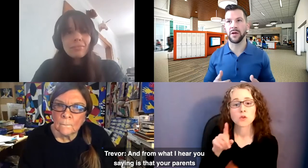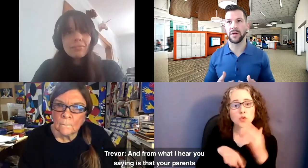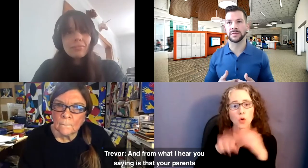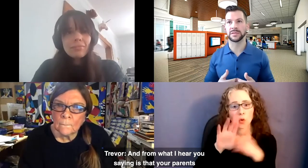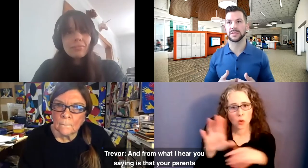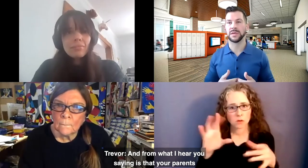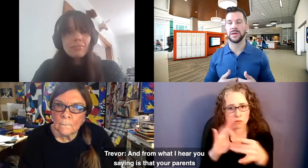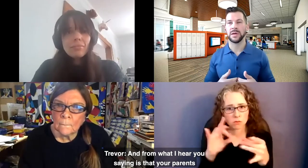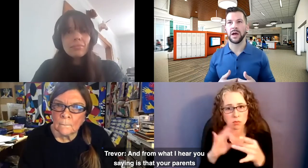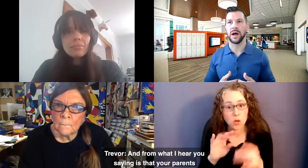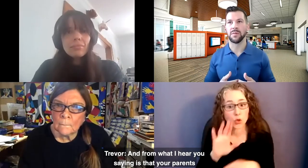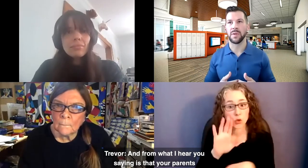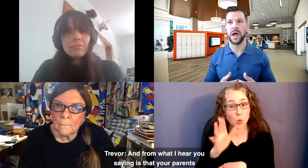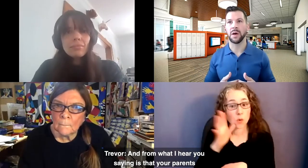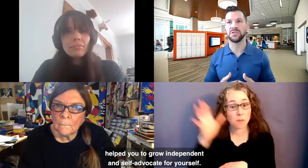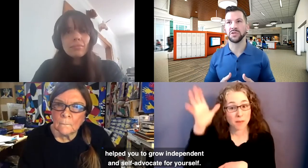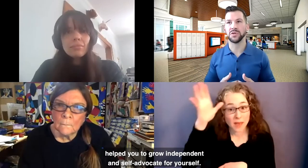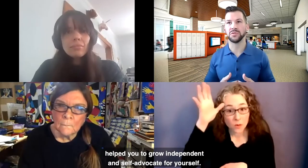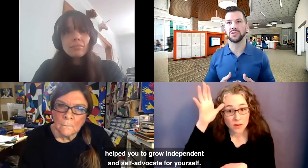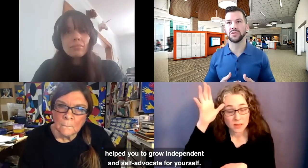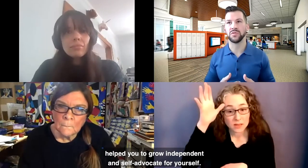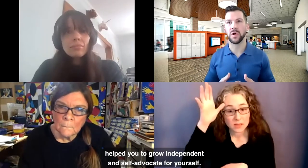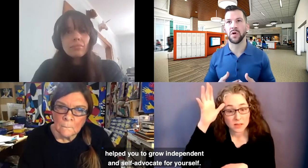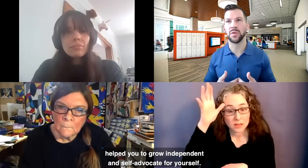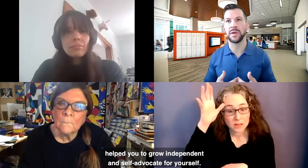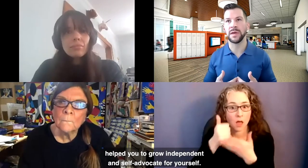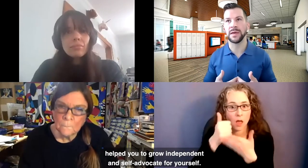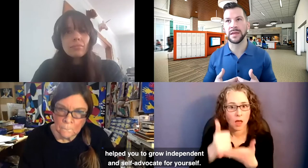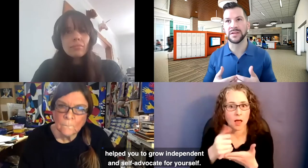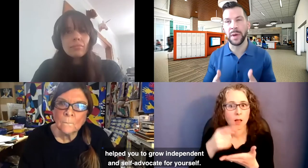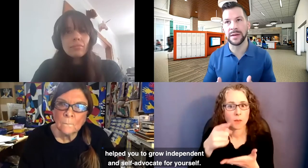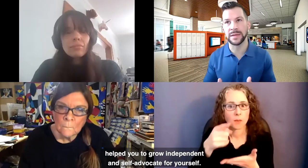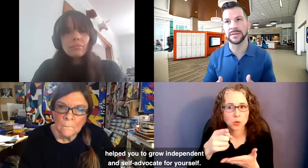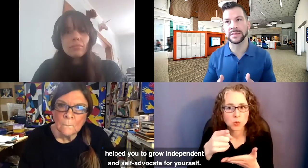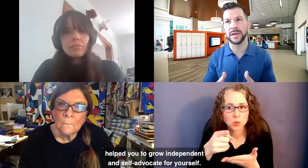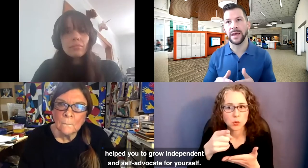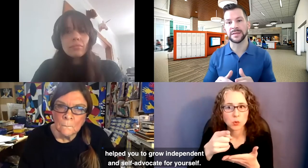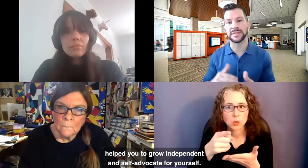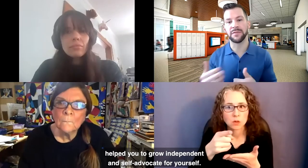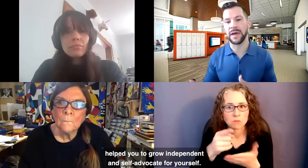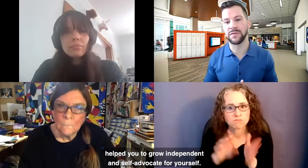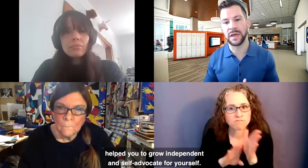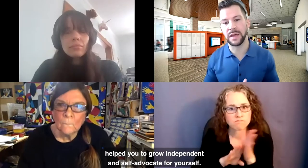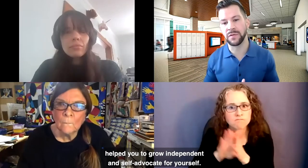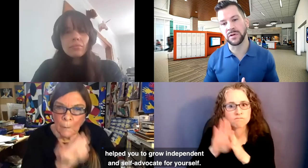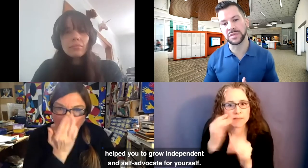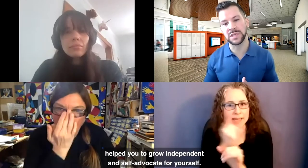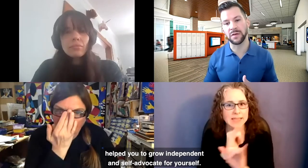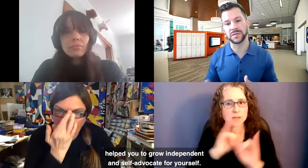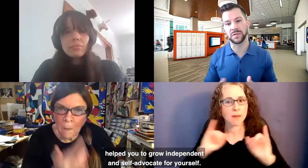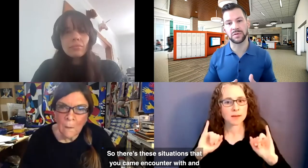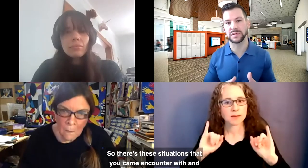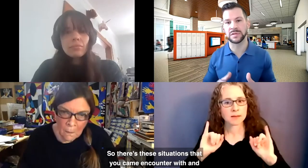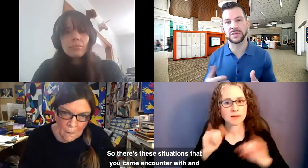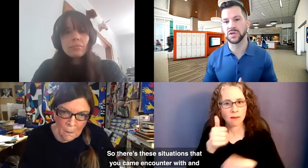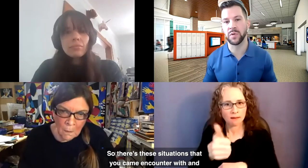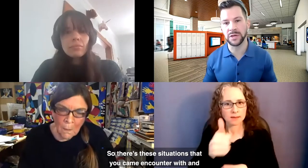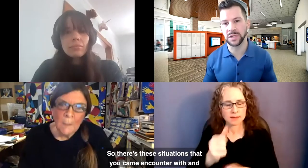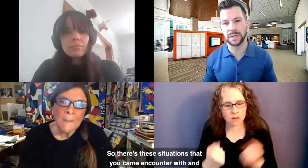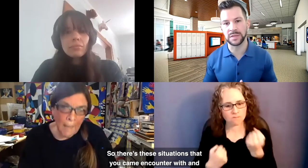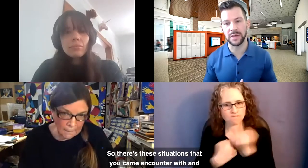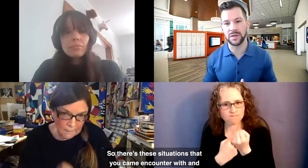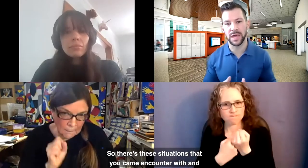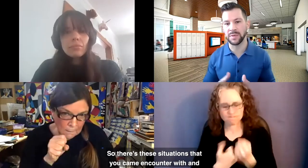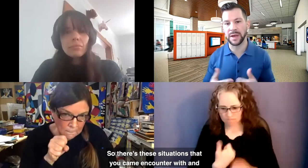that your parents helped you to grow independent and self-advocate for yourself. So, there's these